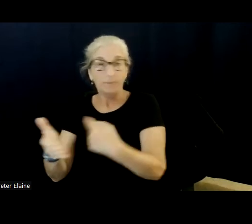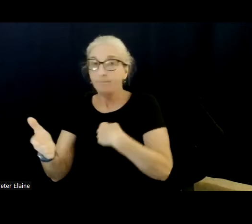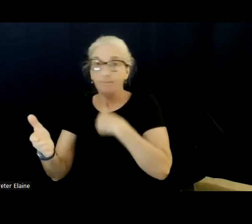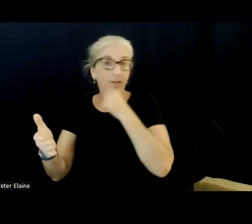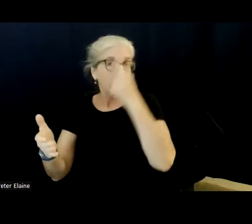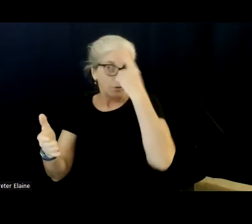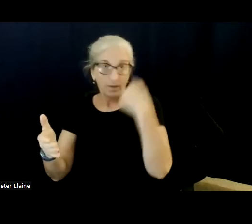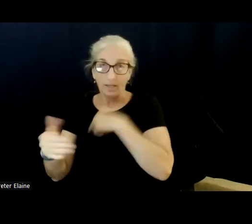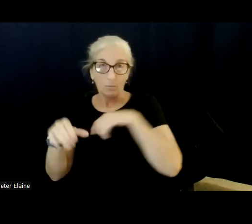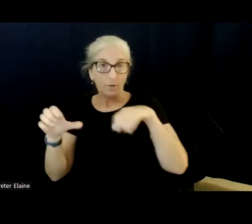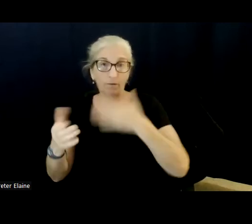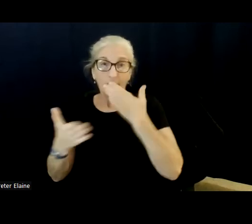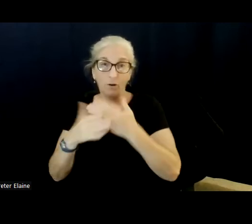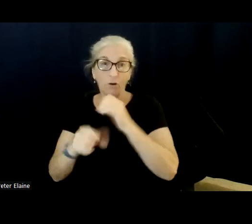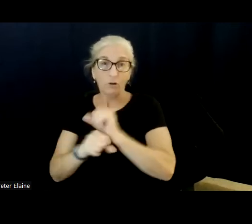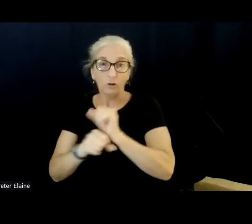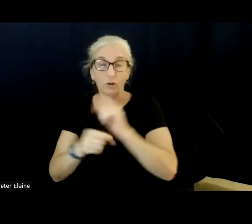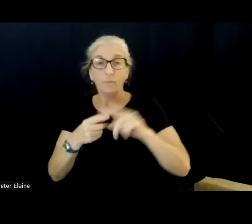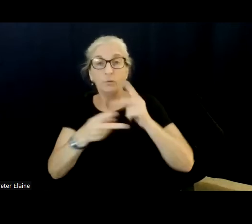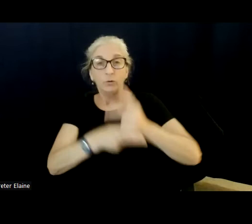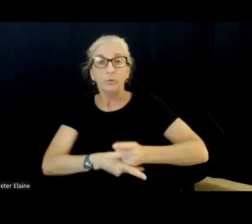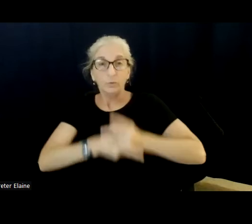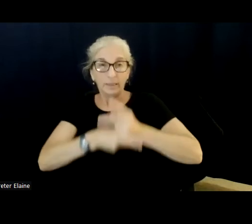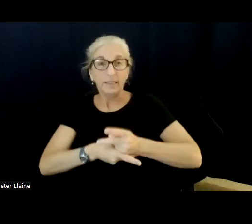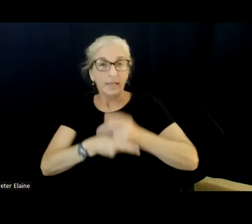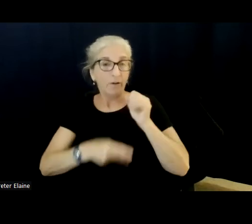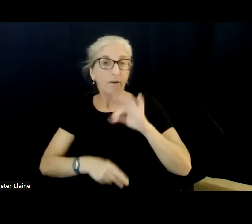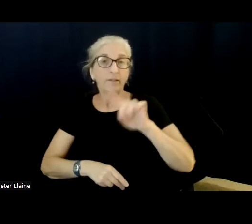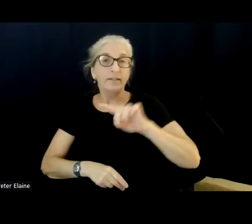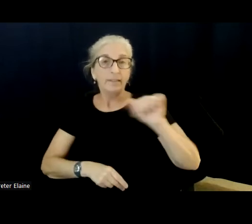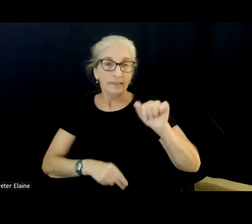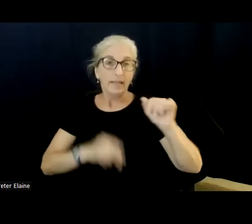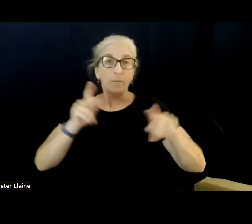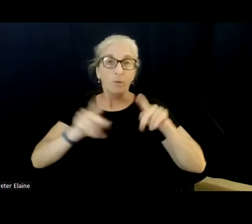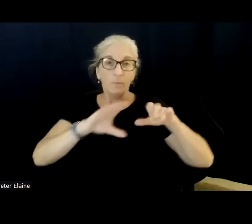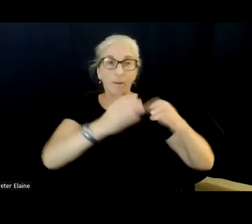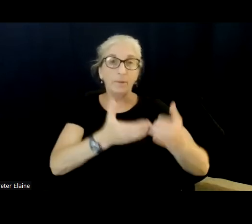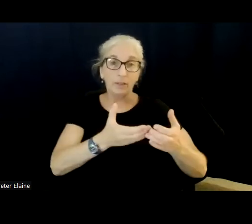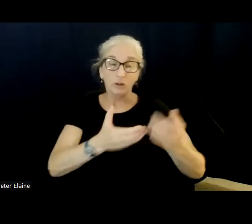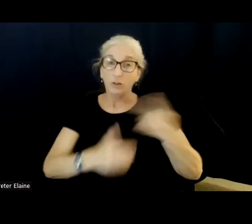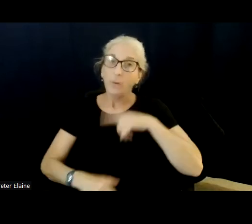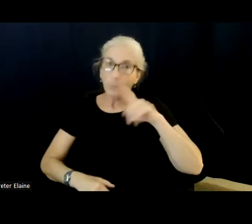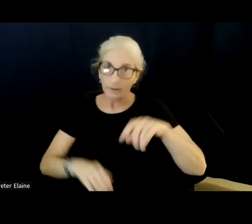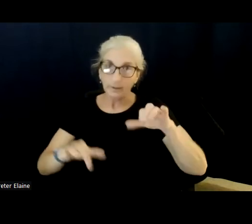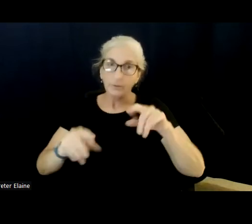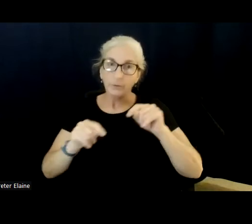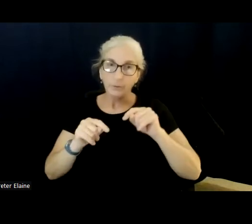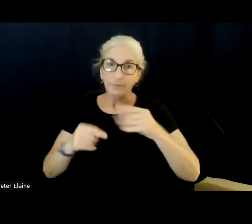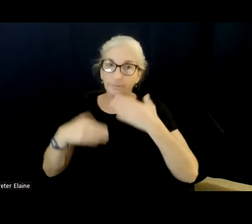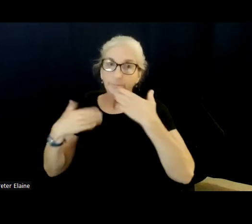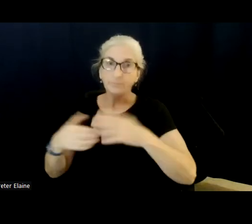job of taking care of, of, of a population that is in great need. And, and we need to do that as a, as a society. Thank you.